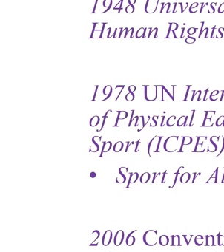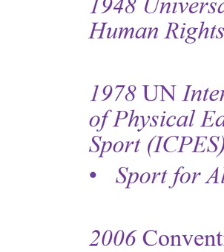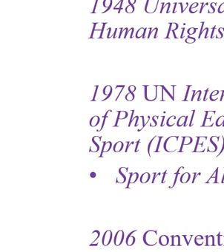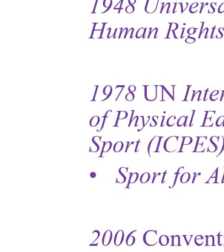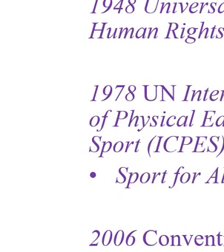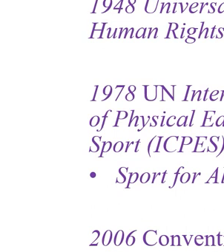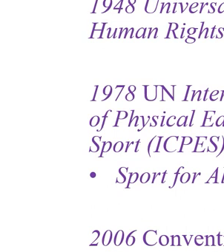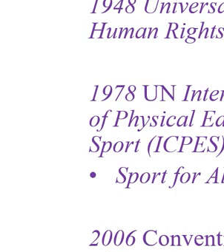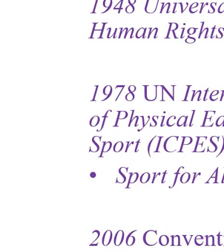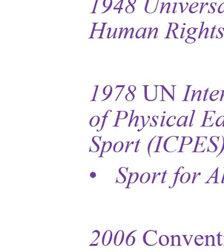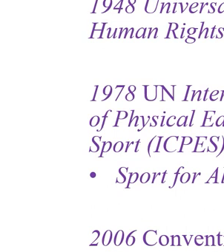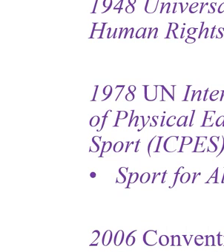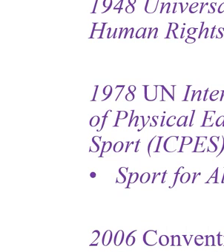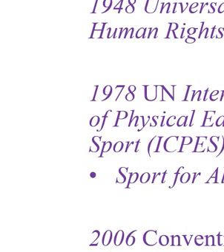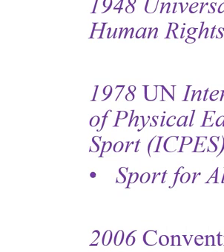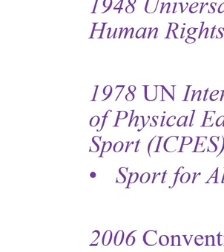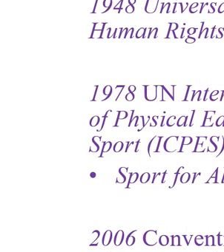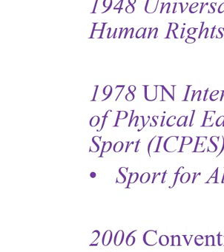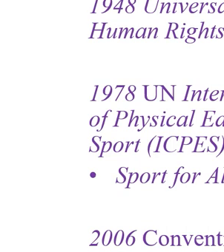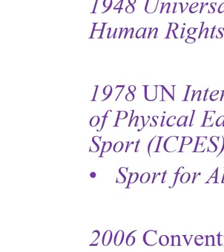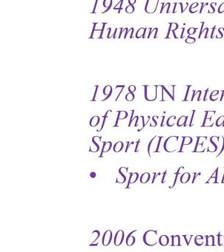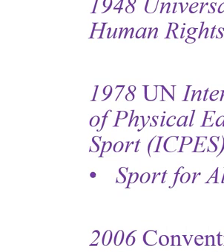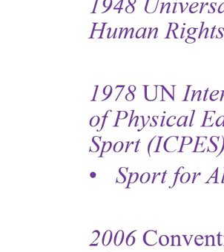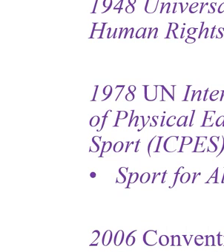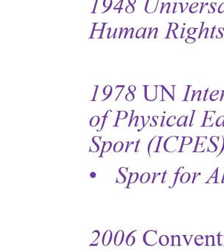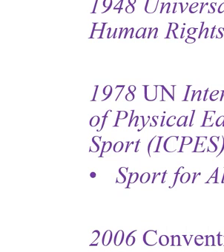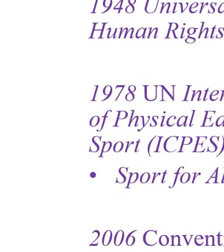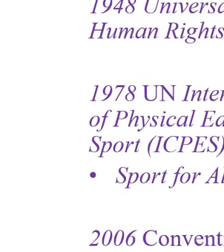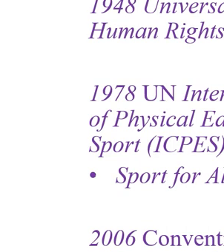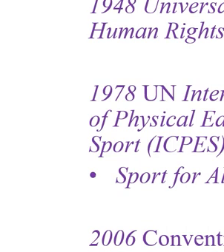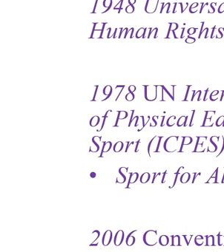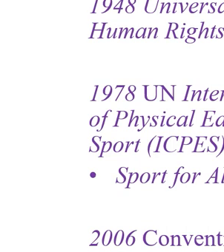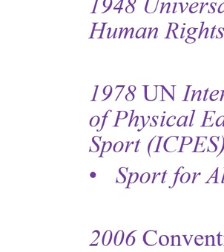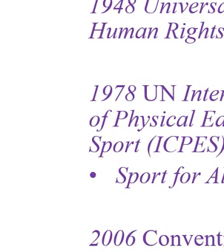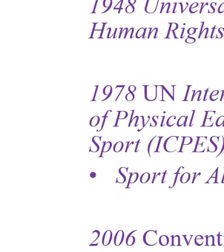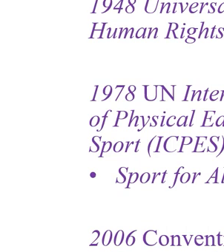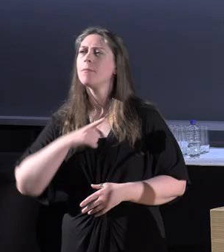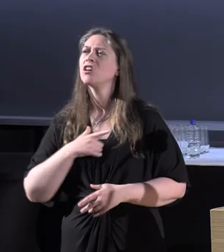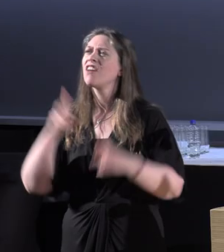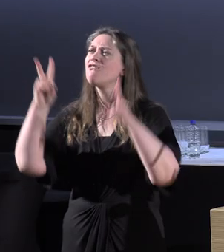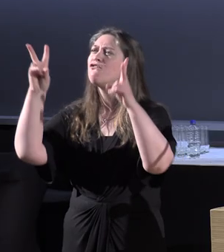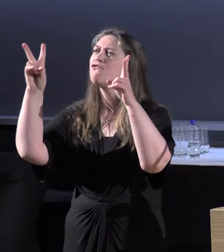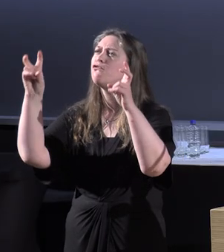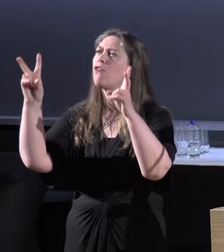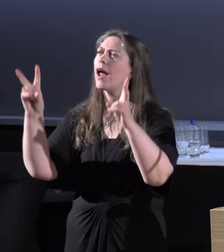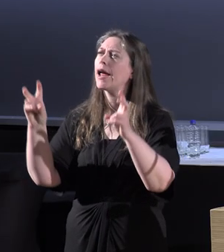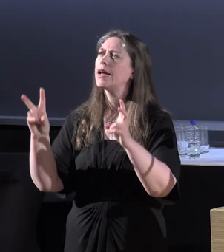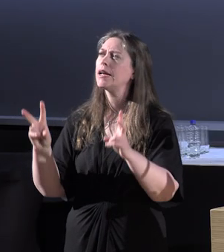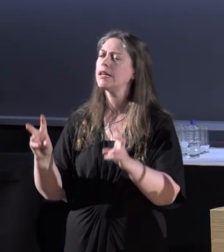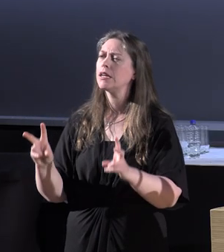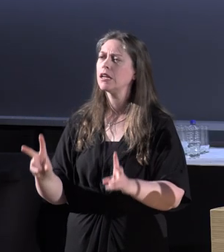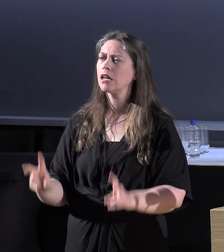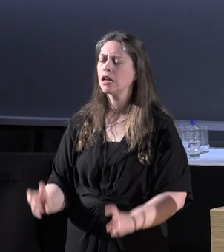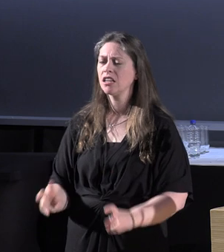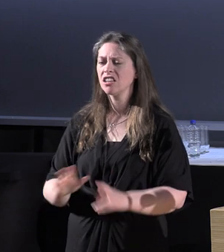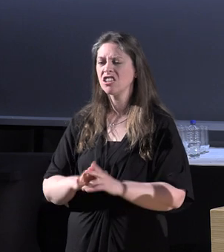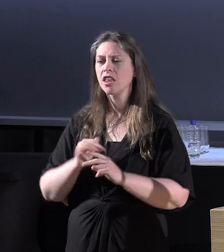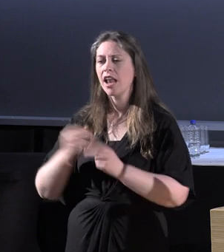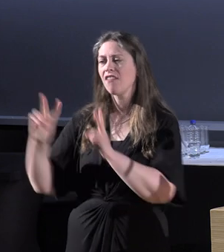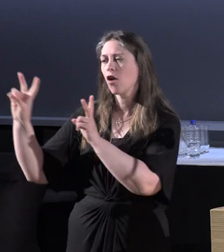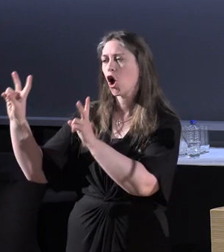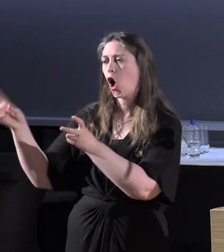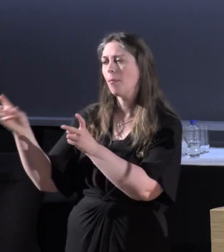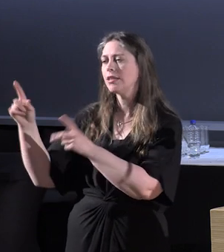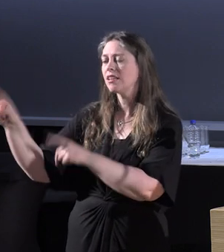overruled by lawyers and so on because there were all these phrases in commas that